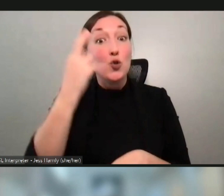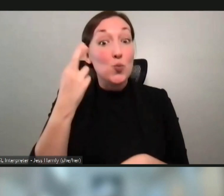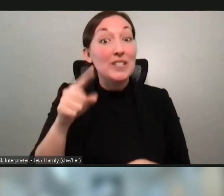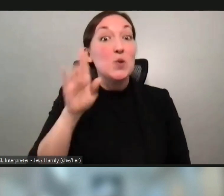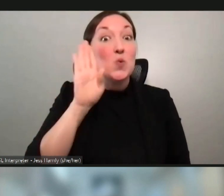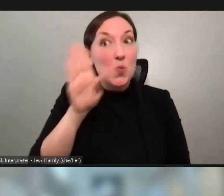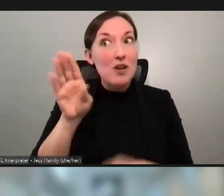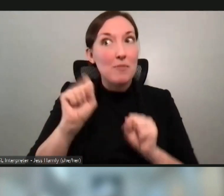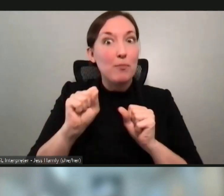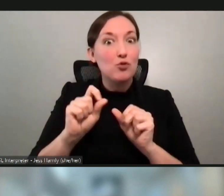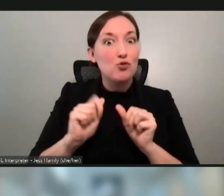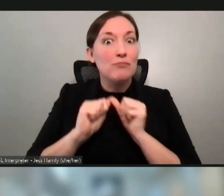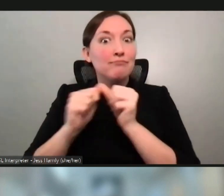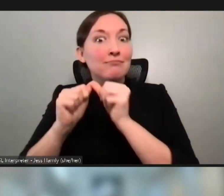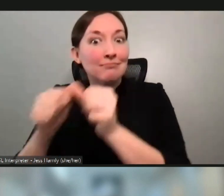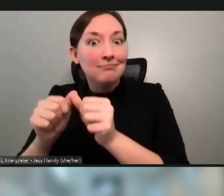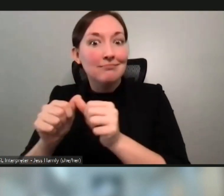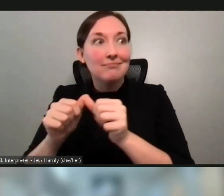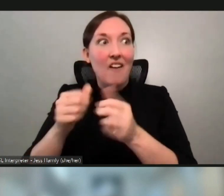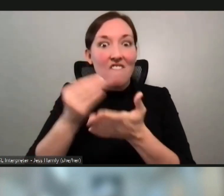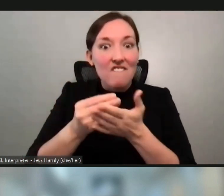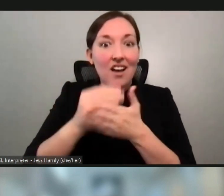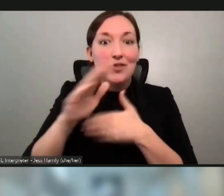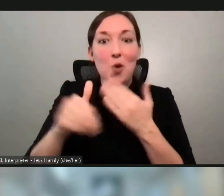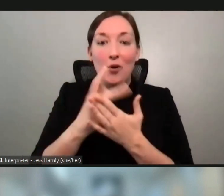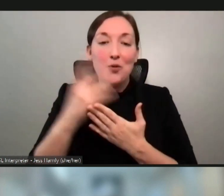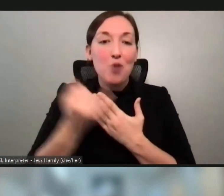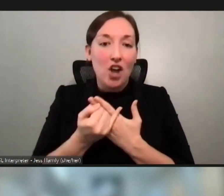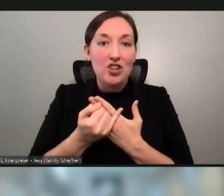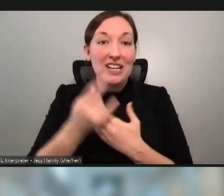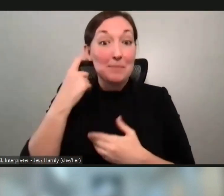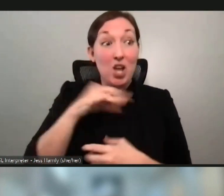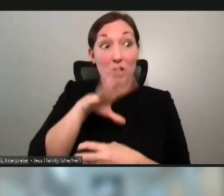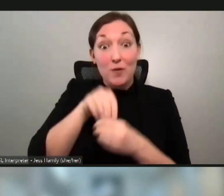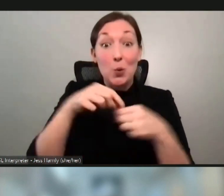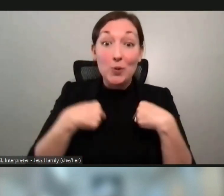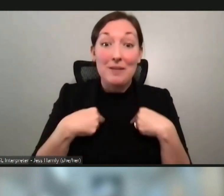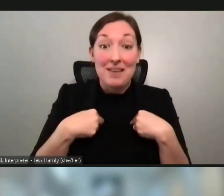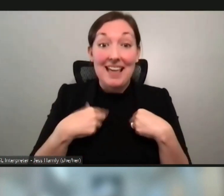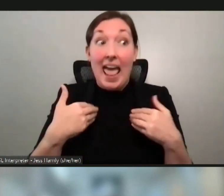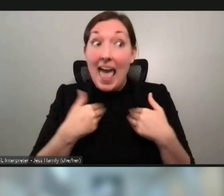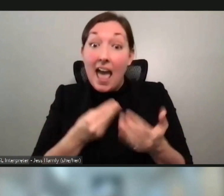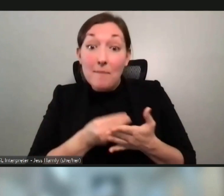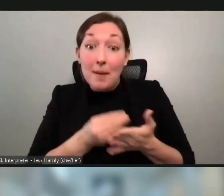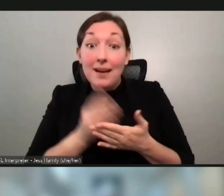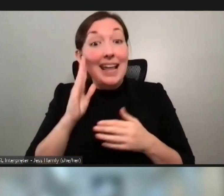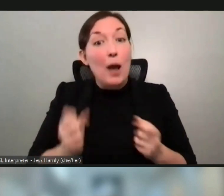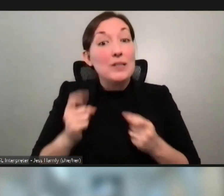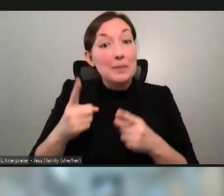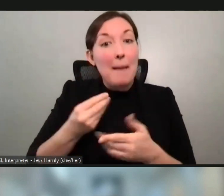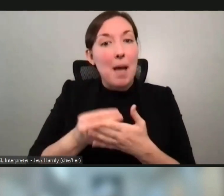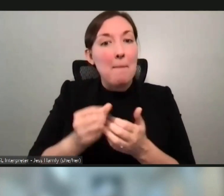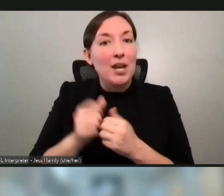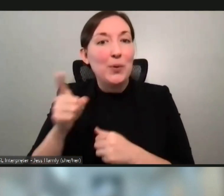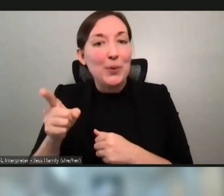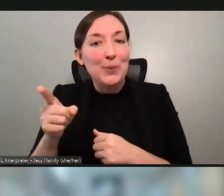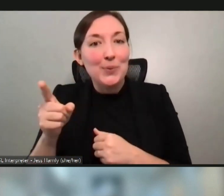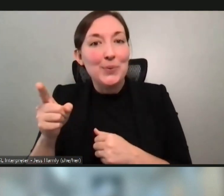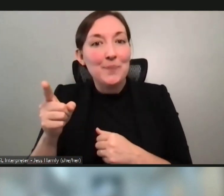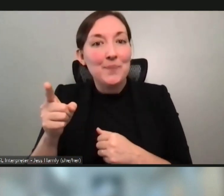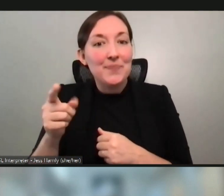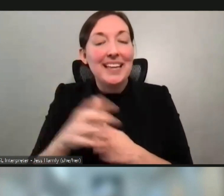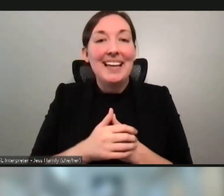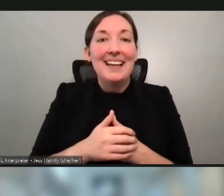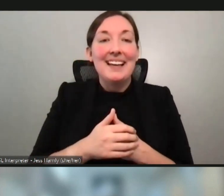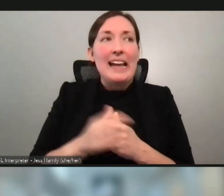going to able to go further and able to fund all your projects is because you've included me and I have money and I'm going to spend with you rather than coming